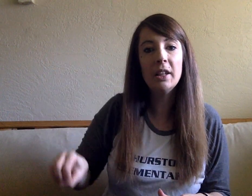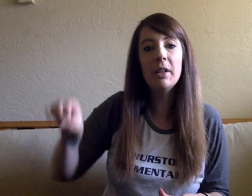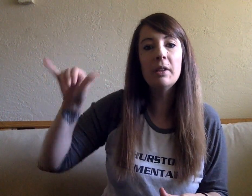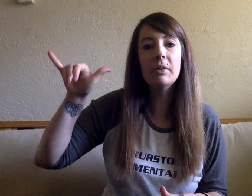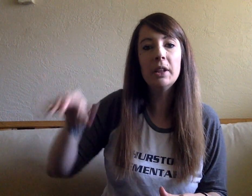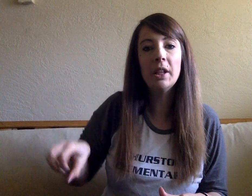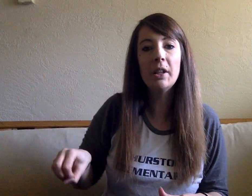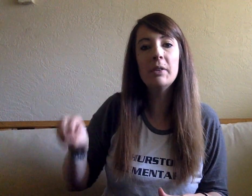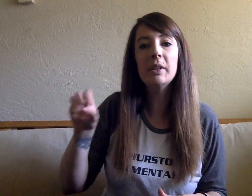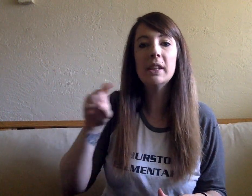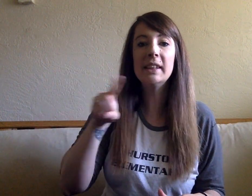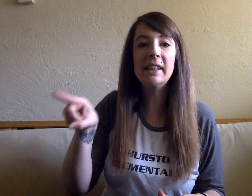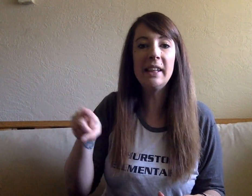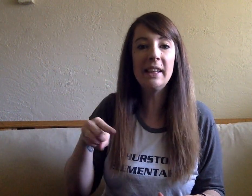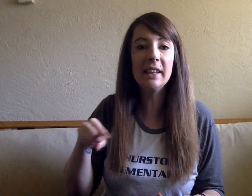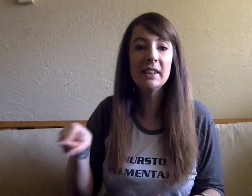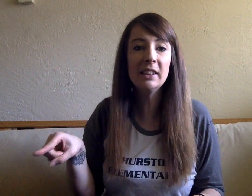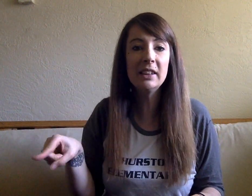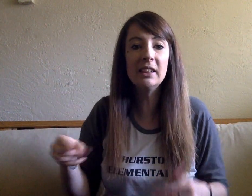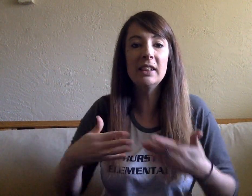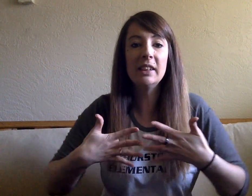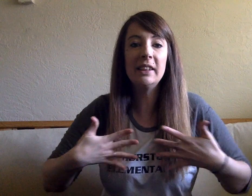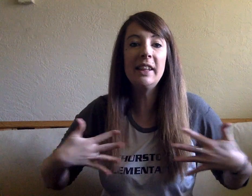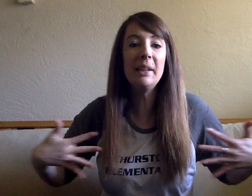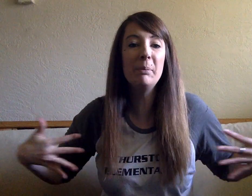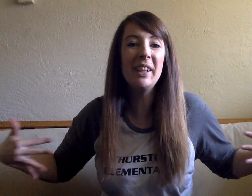Yo. Yo. Z. Z. Zebra.